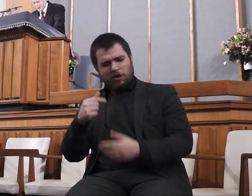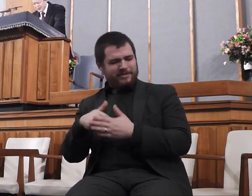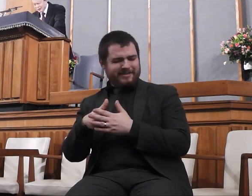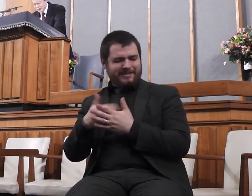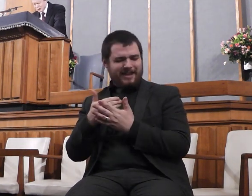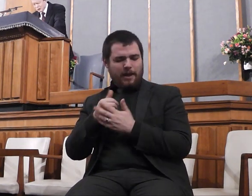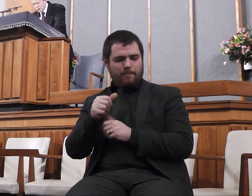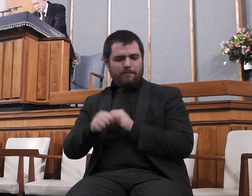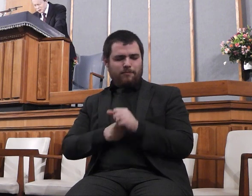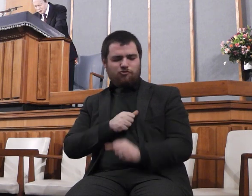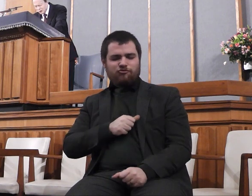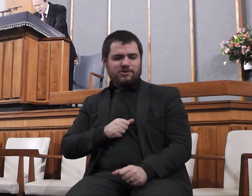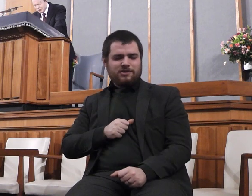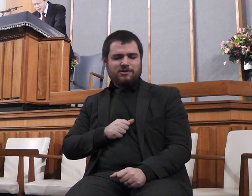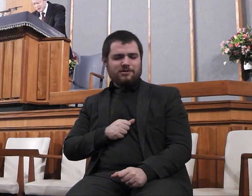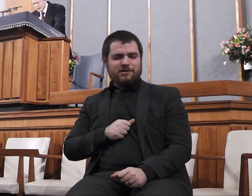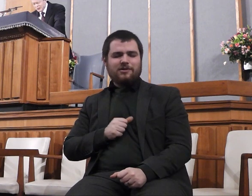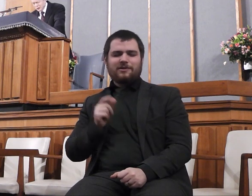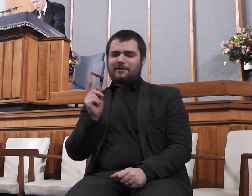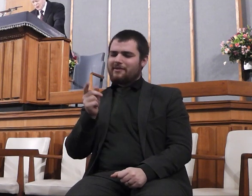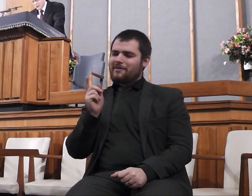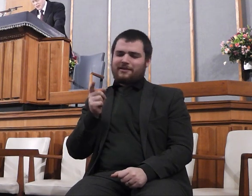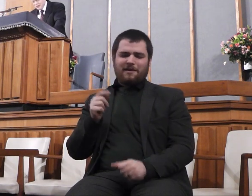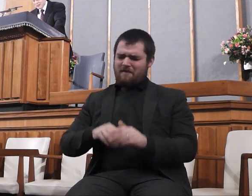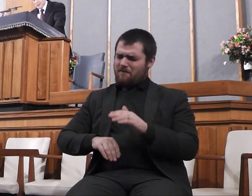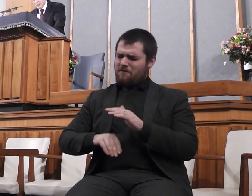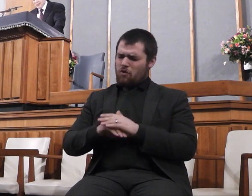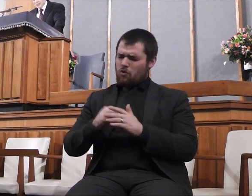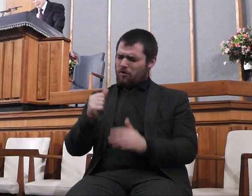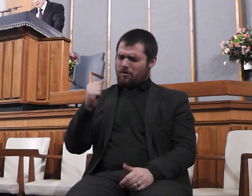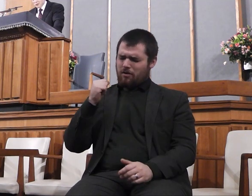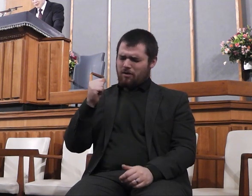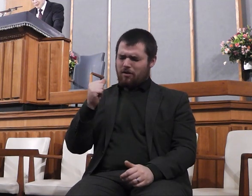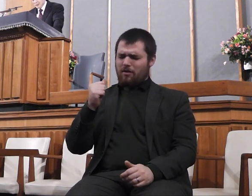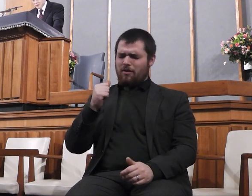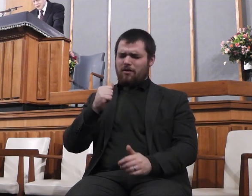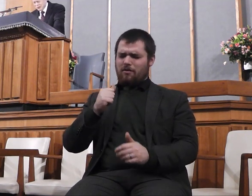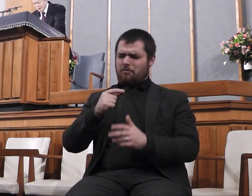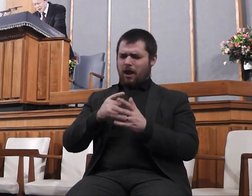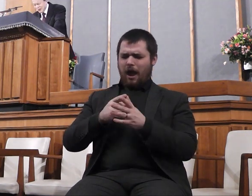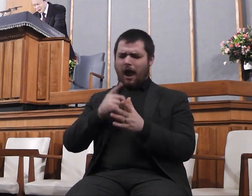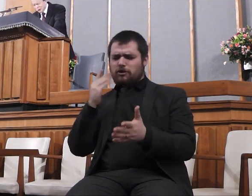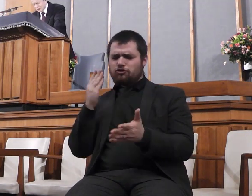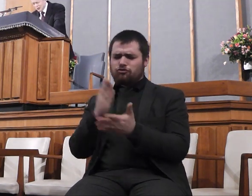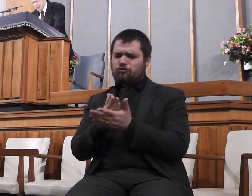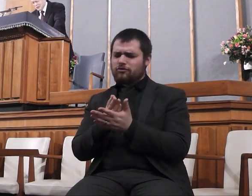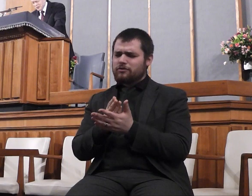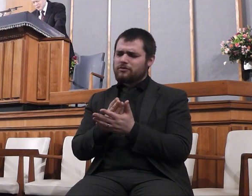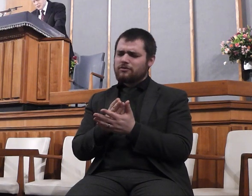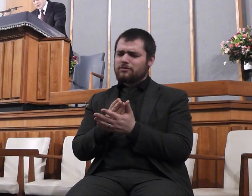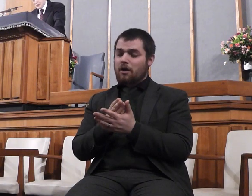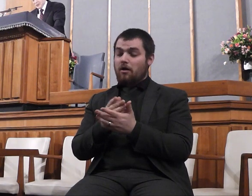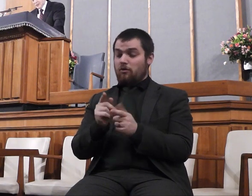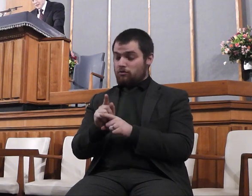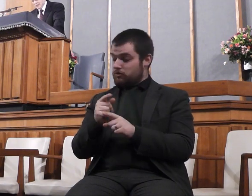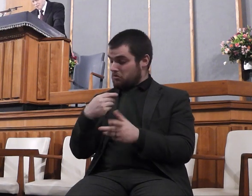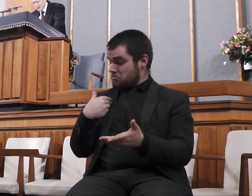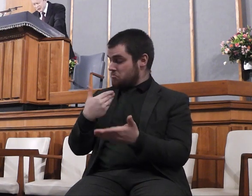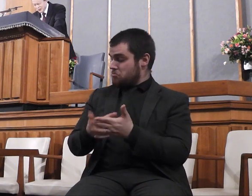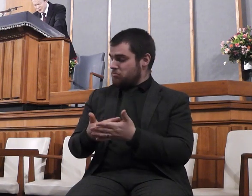and thank thee, Lord, for all the assurance that we have had and for the countless interventions in our lives and blessings